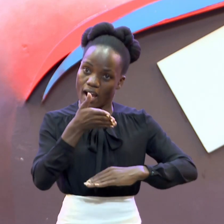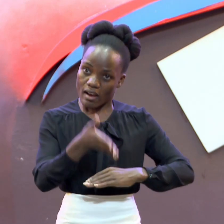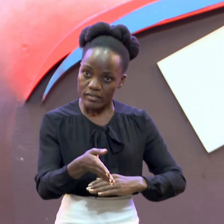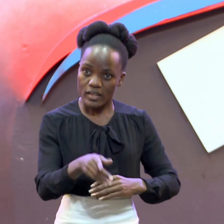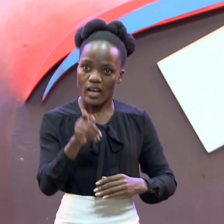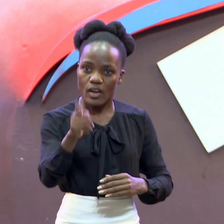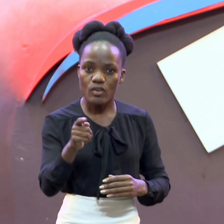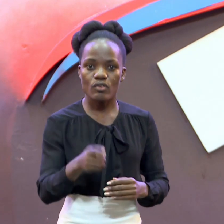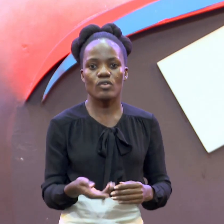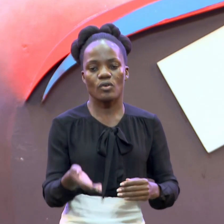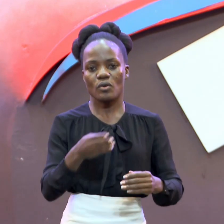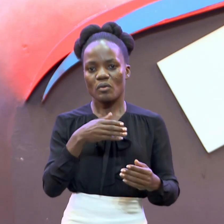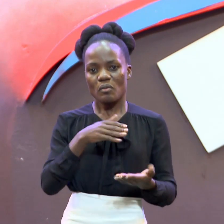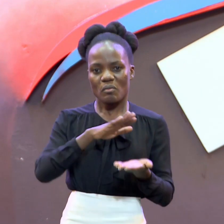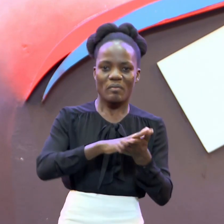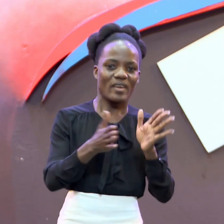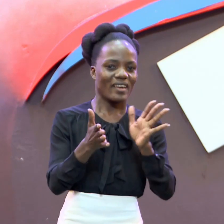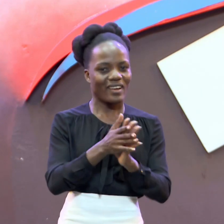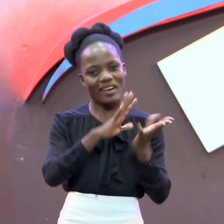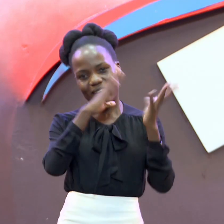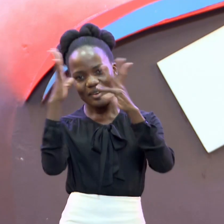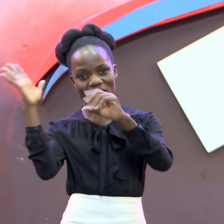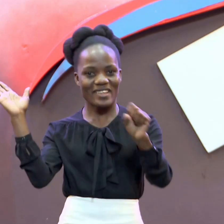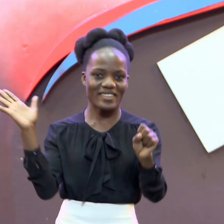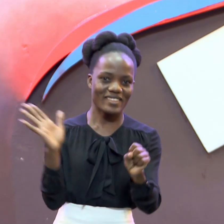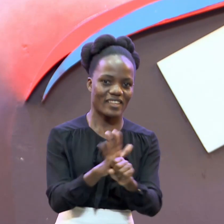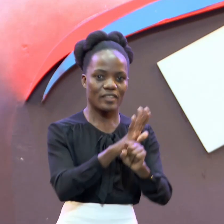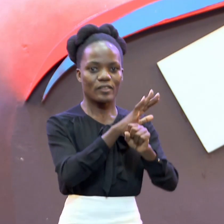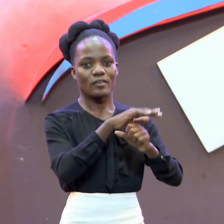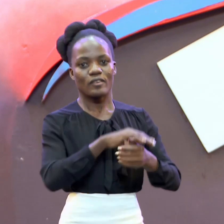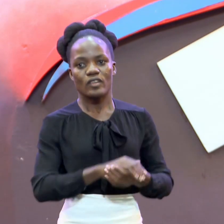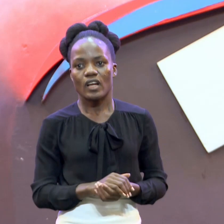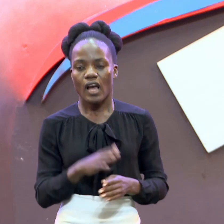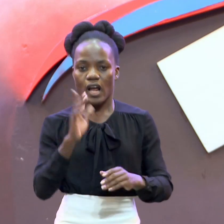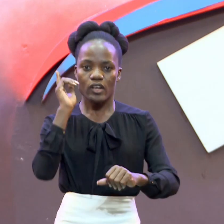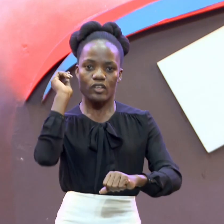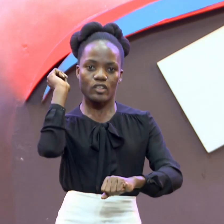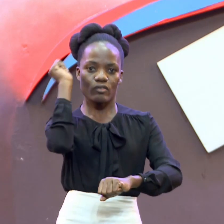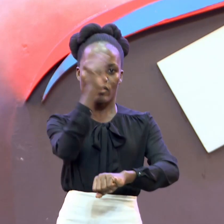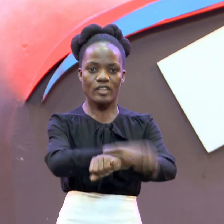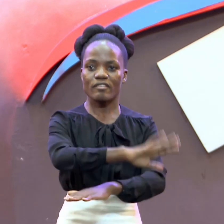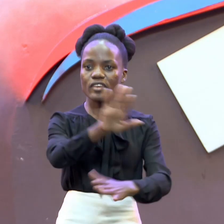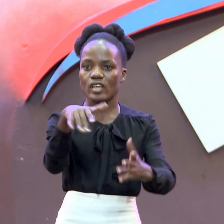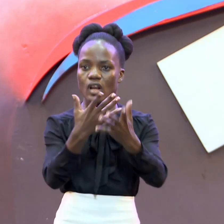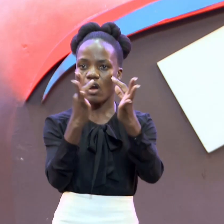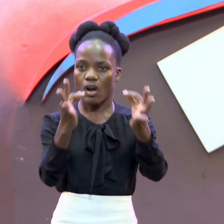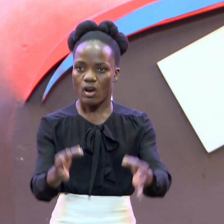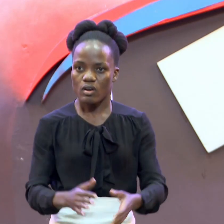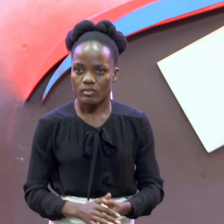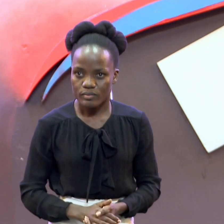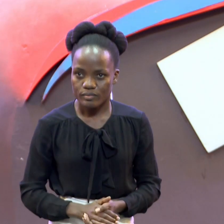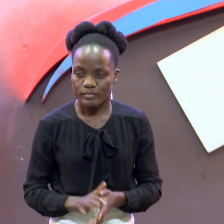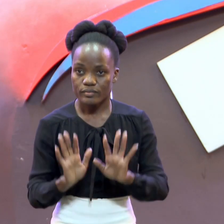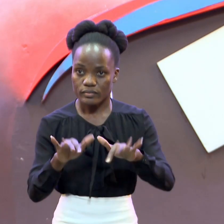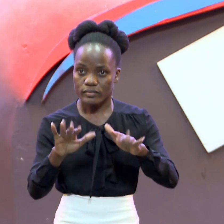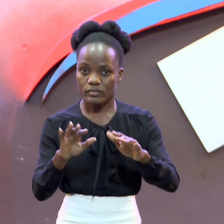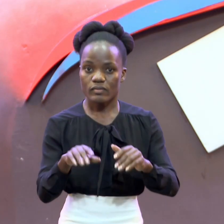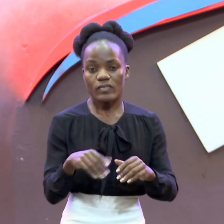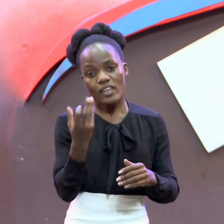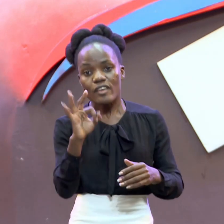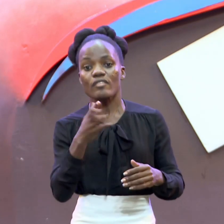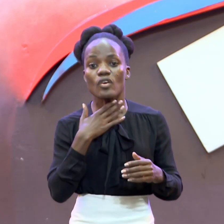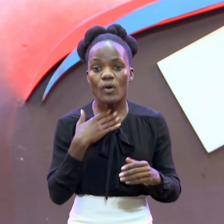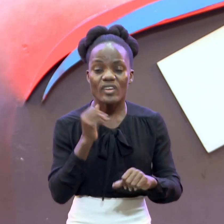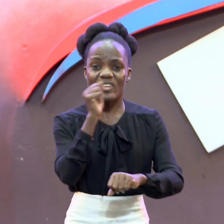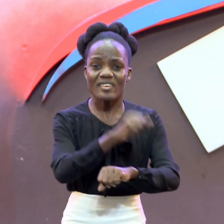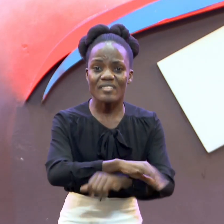Prosperous And successful So Are you Do you want To be successful